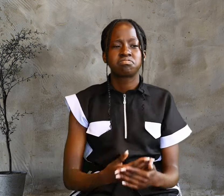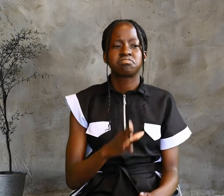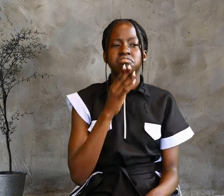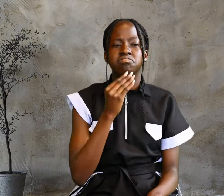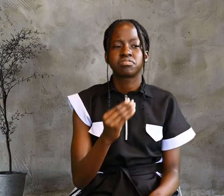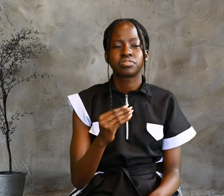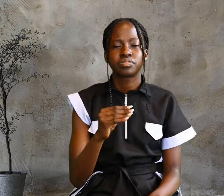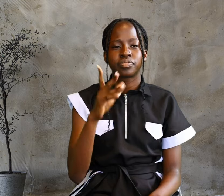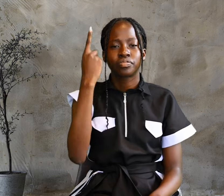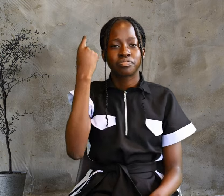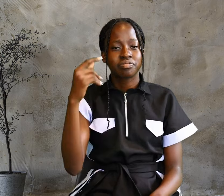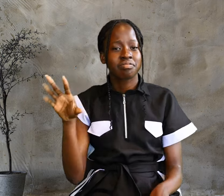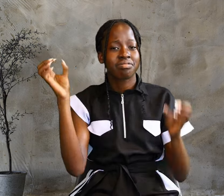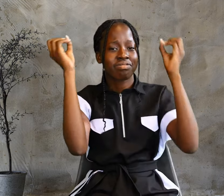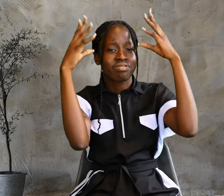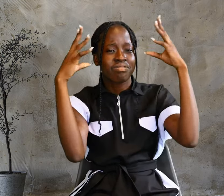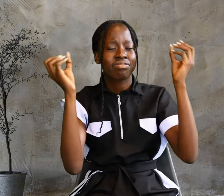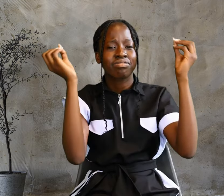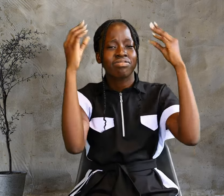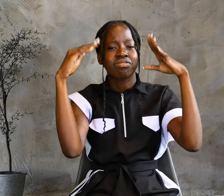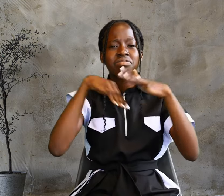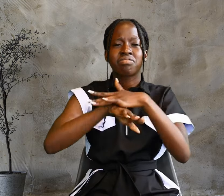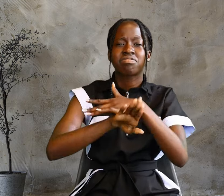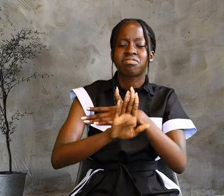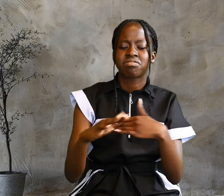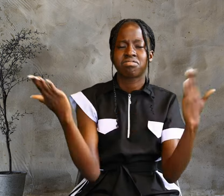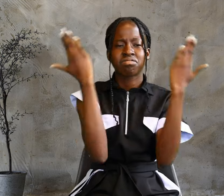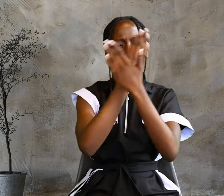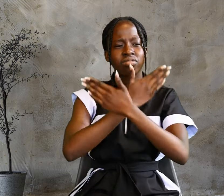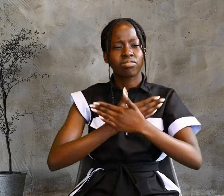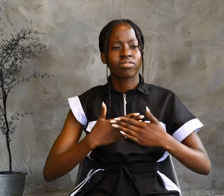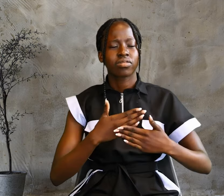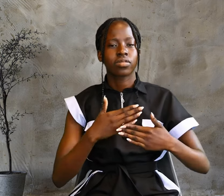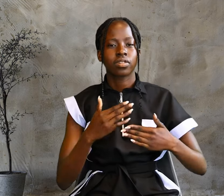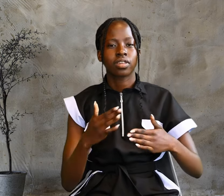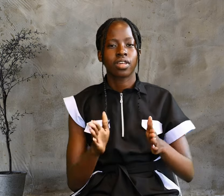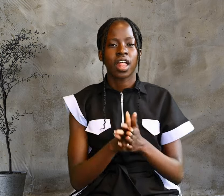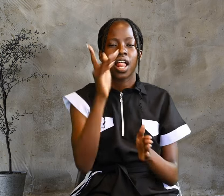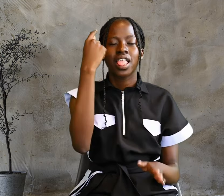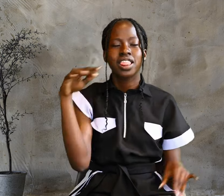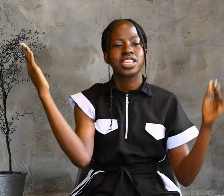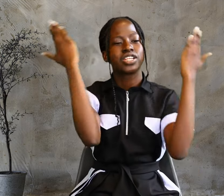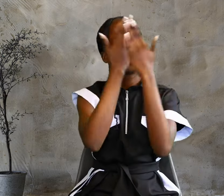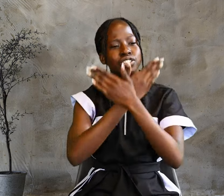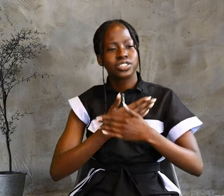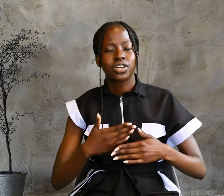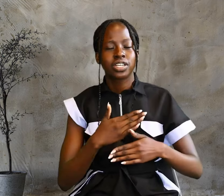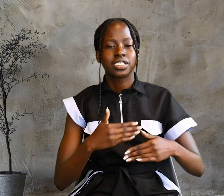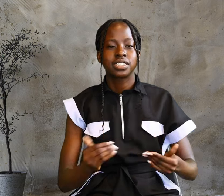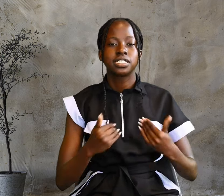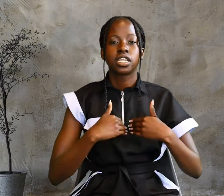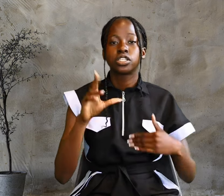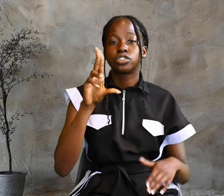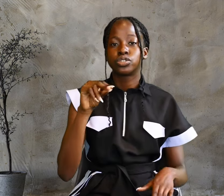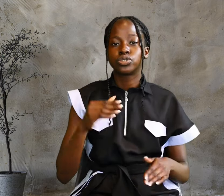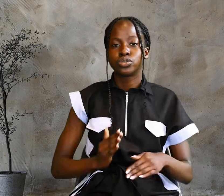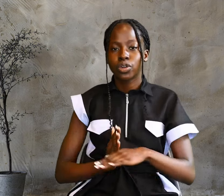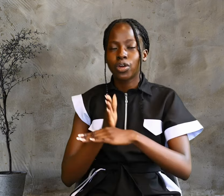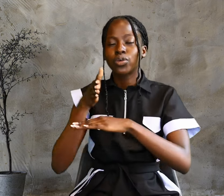The light shines in the darkness, and the darkness has not